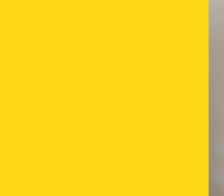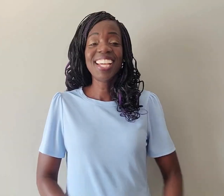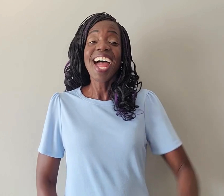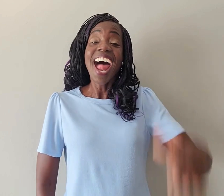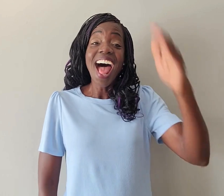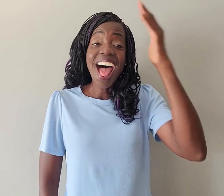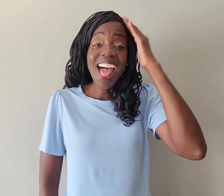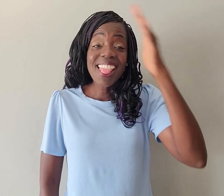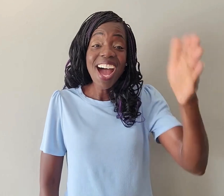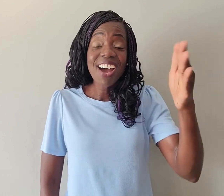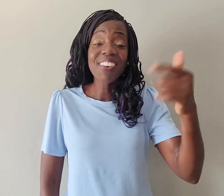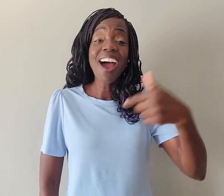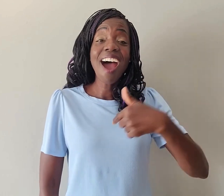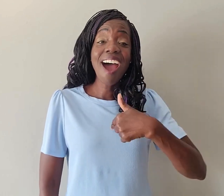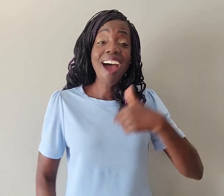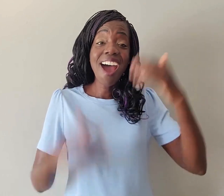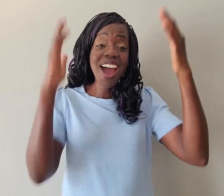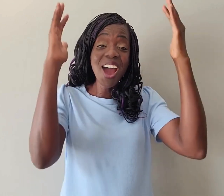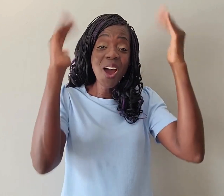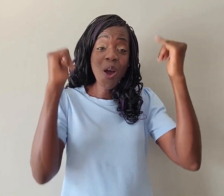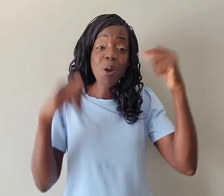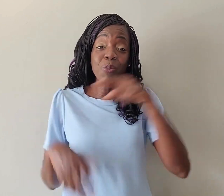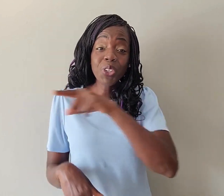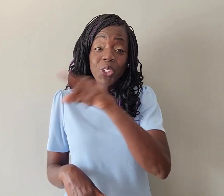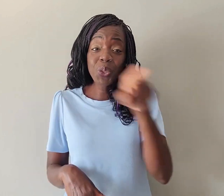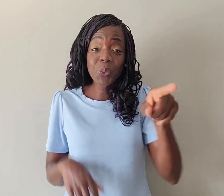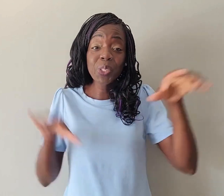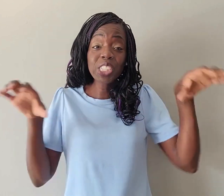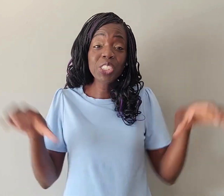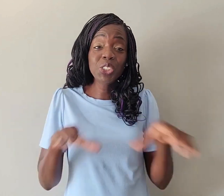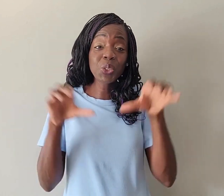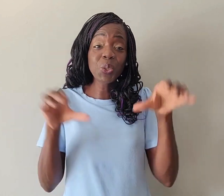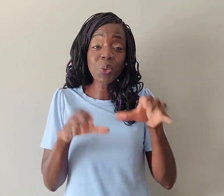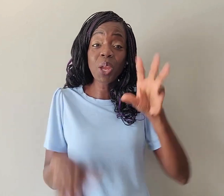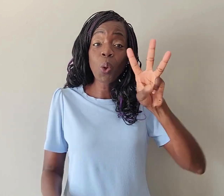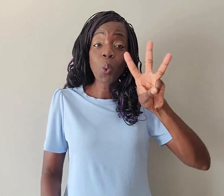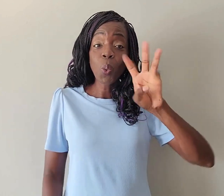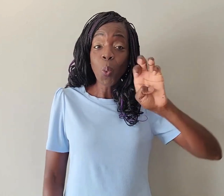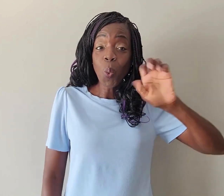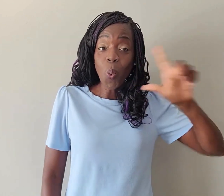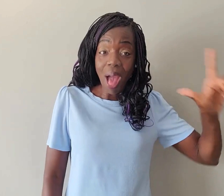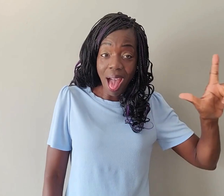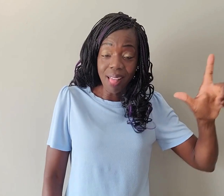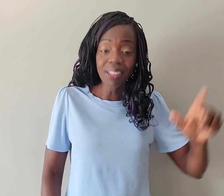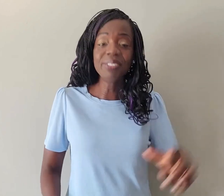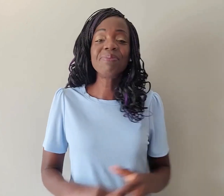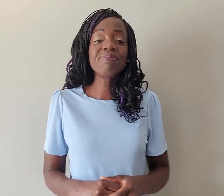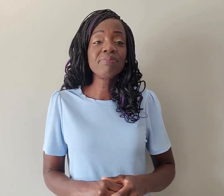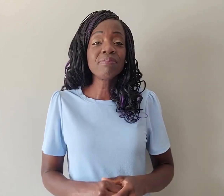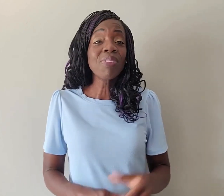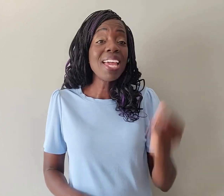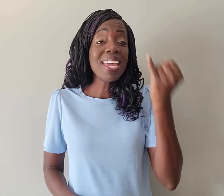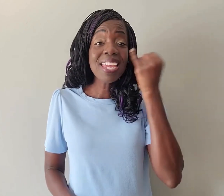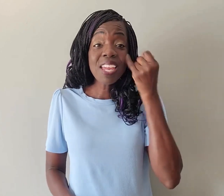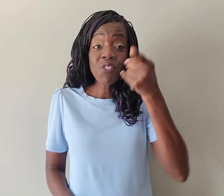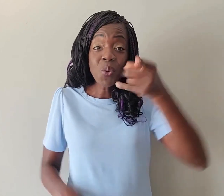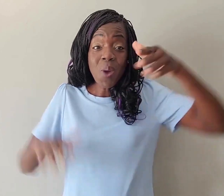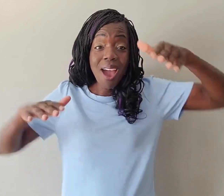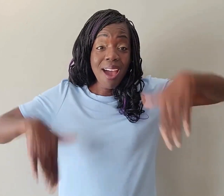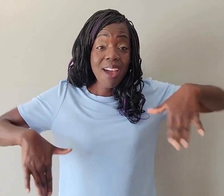Hello, I hope you do well. It is